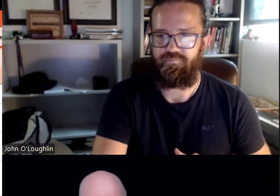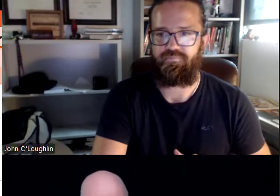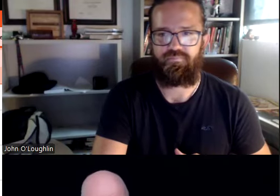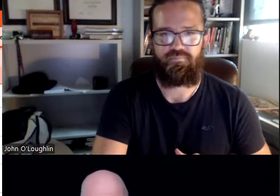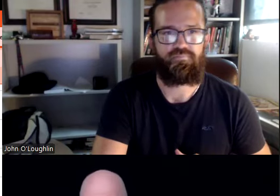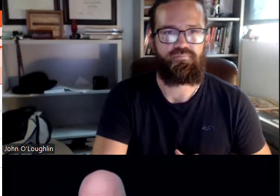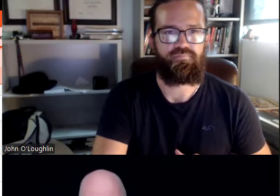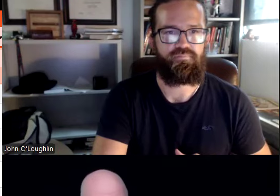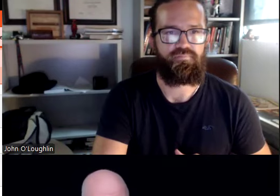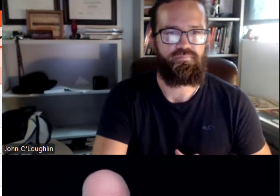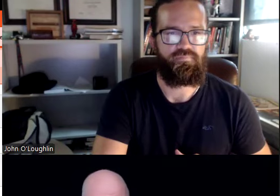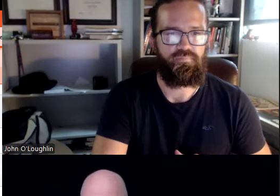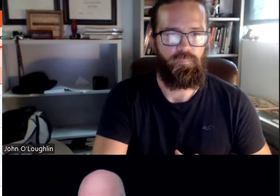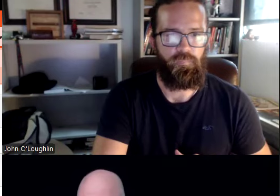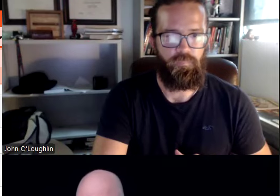Right?